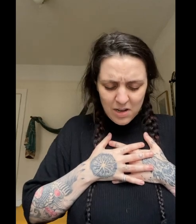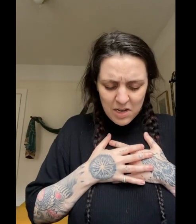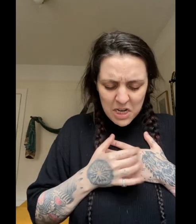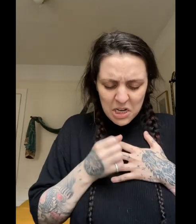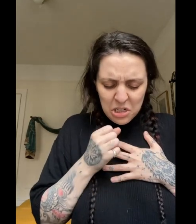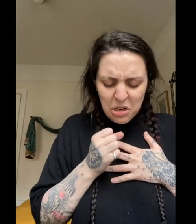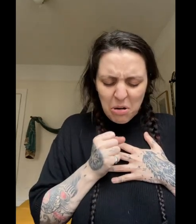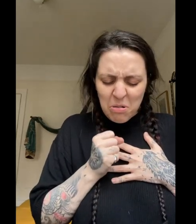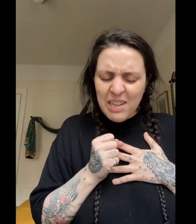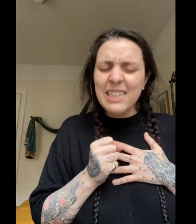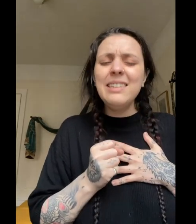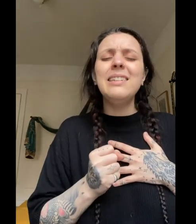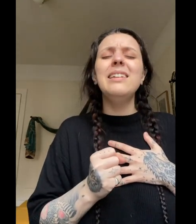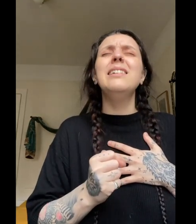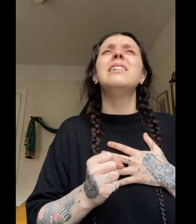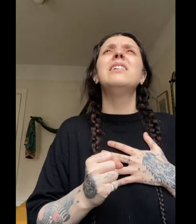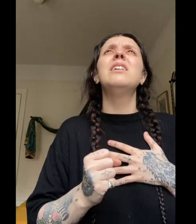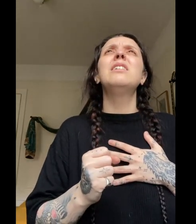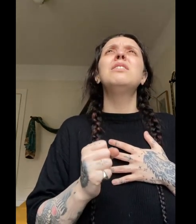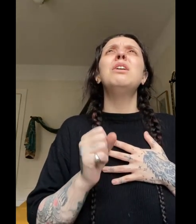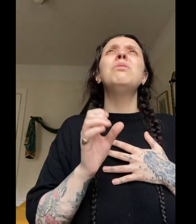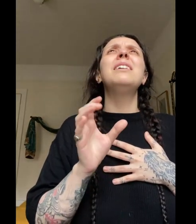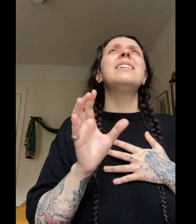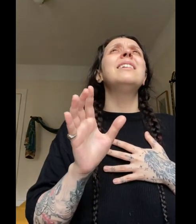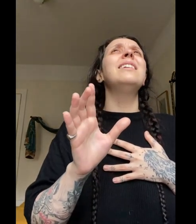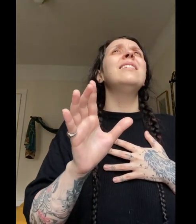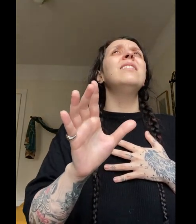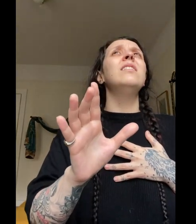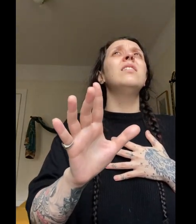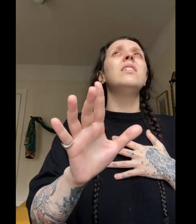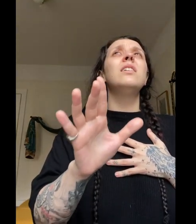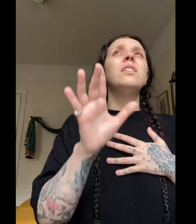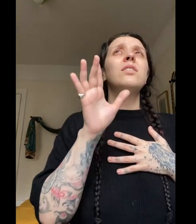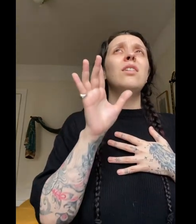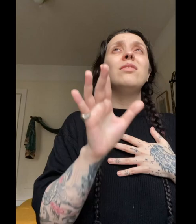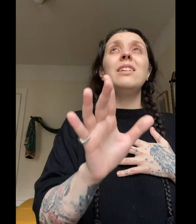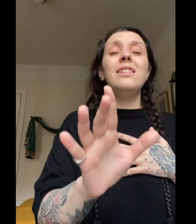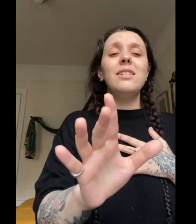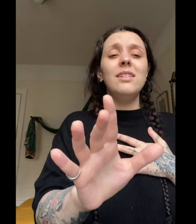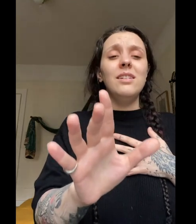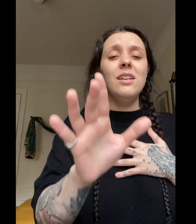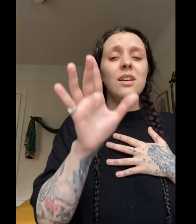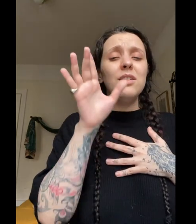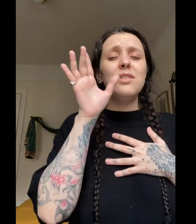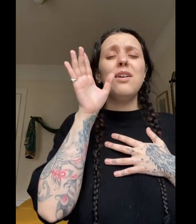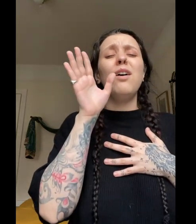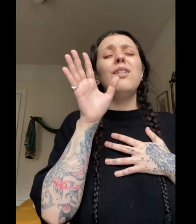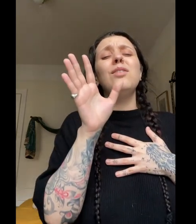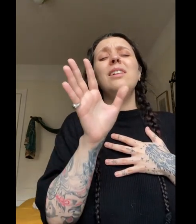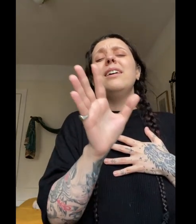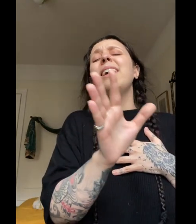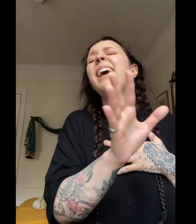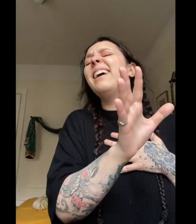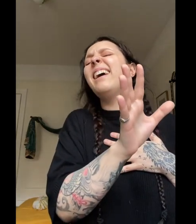Jolene, Jolene, Jolene, Jolene